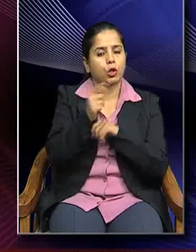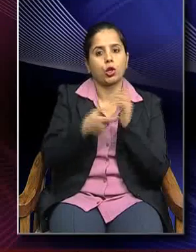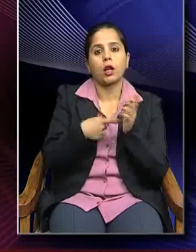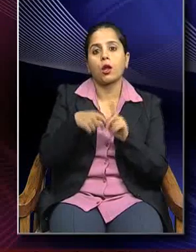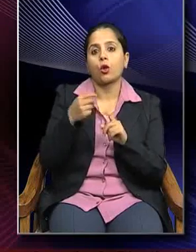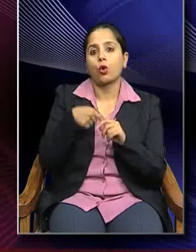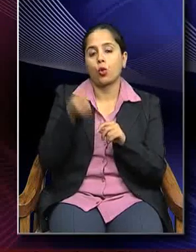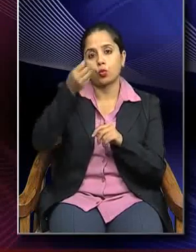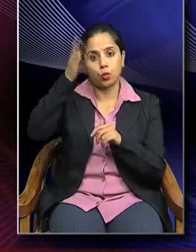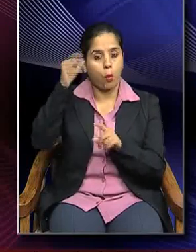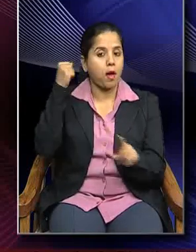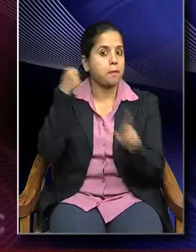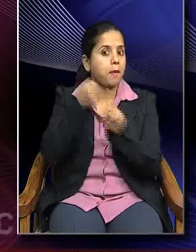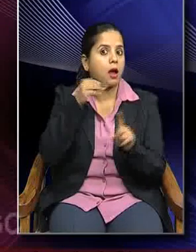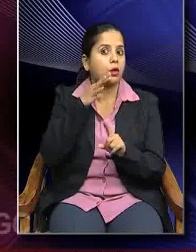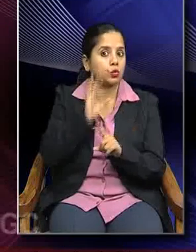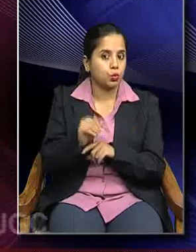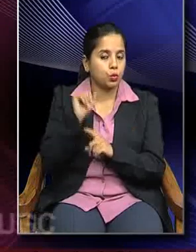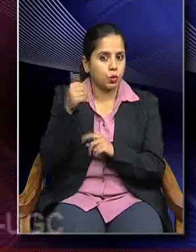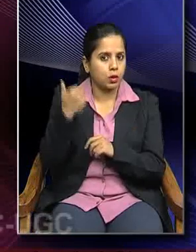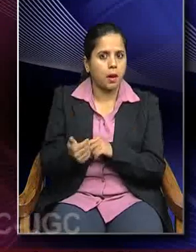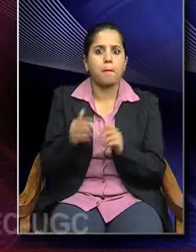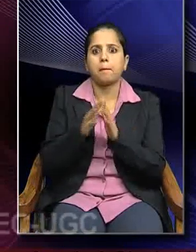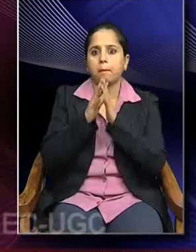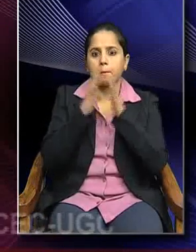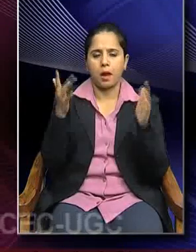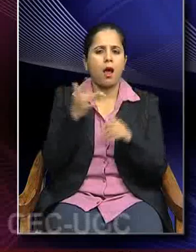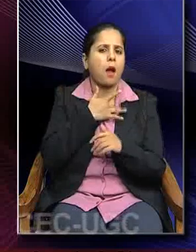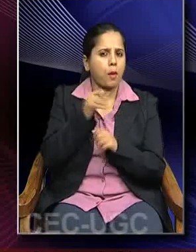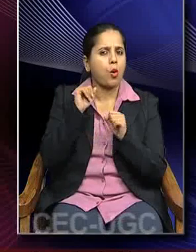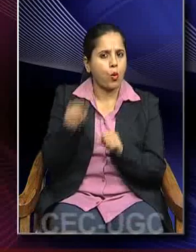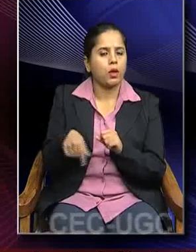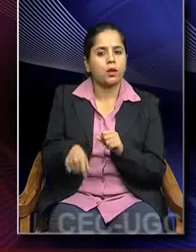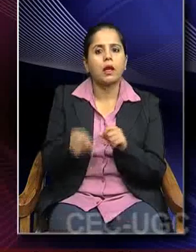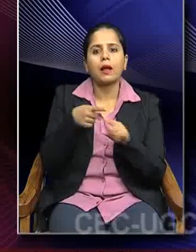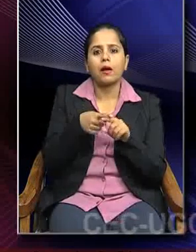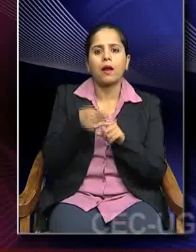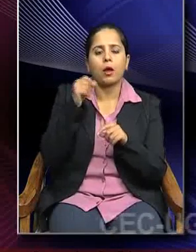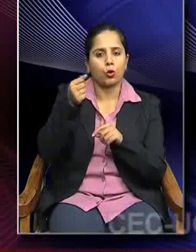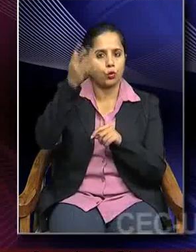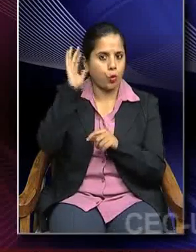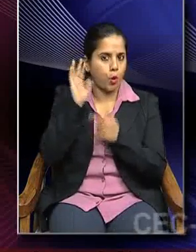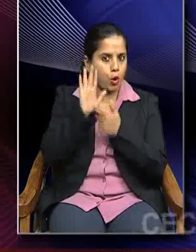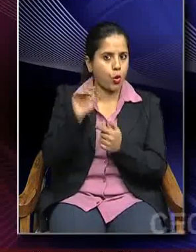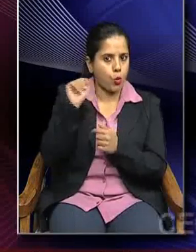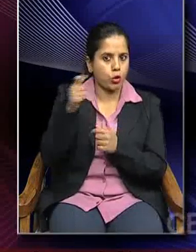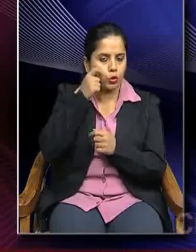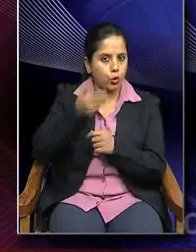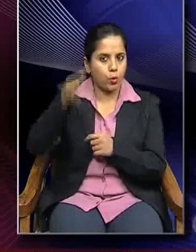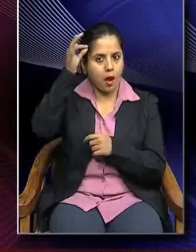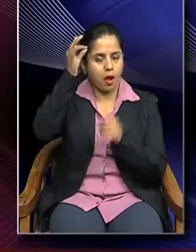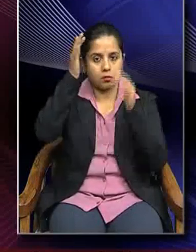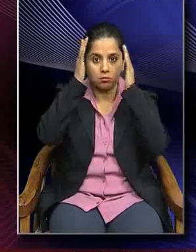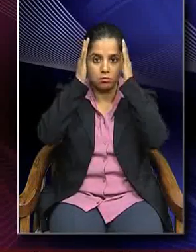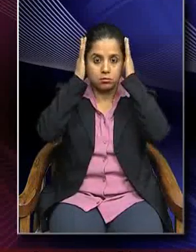impact because that is very usual of the Greco-Roman tradition to represent human hair on